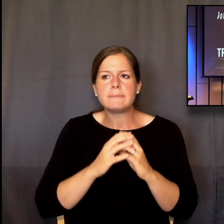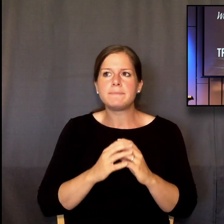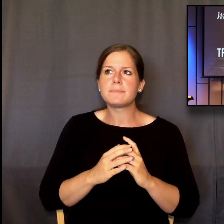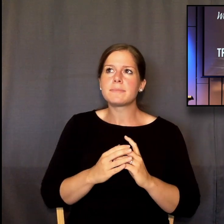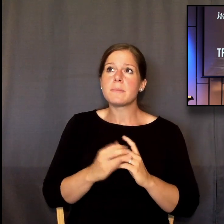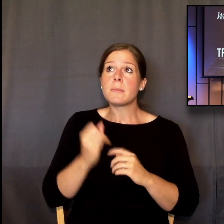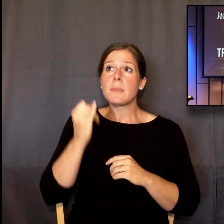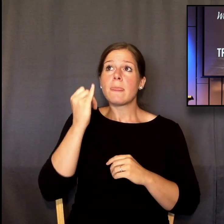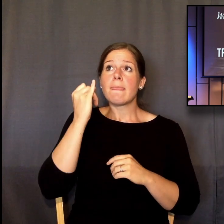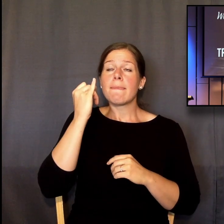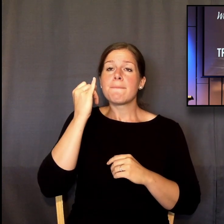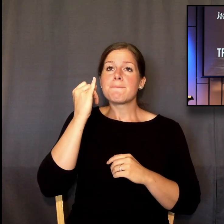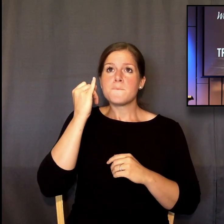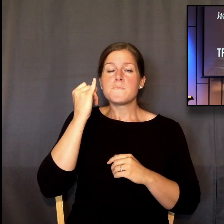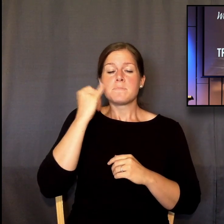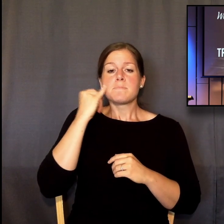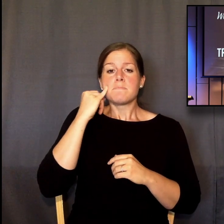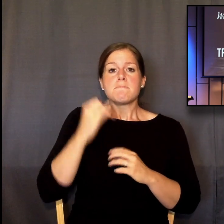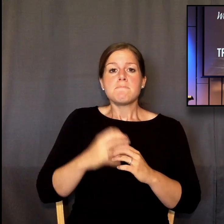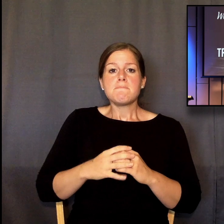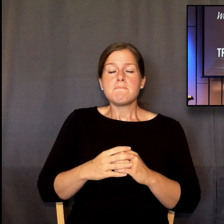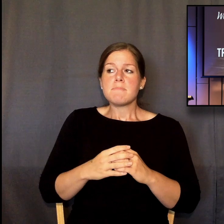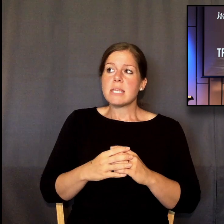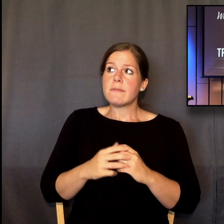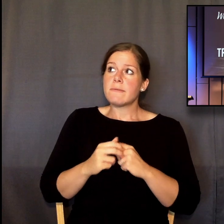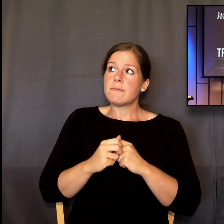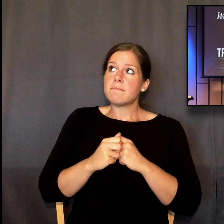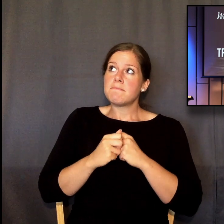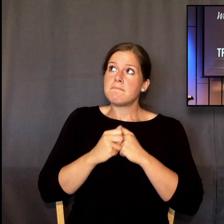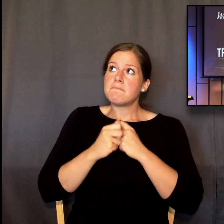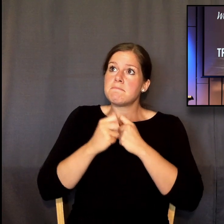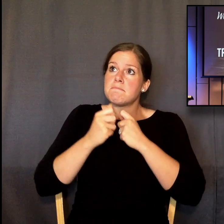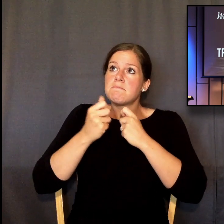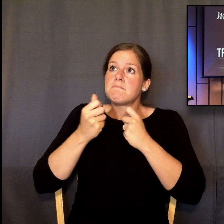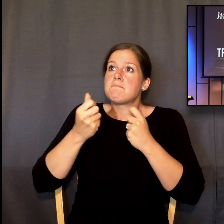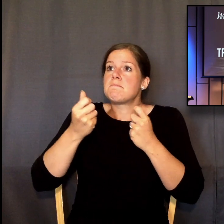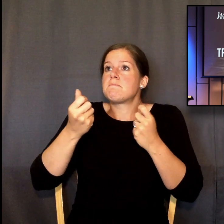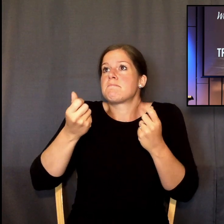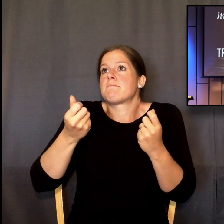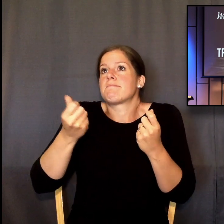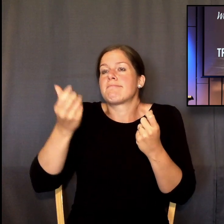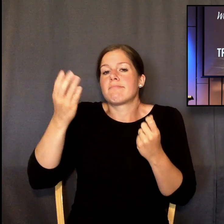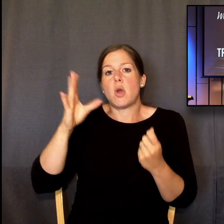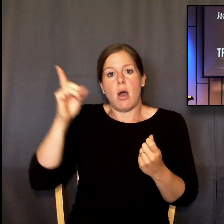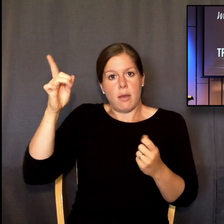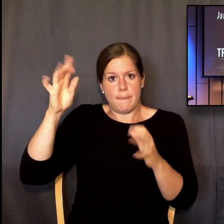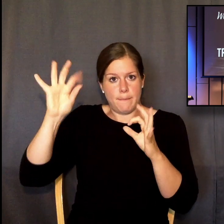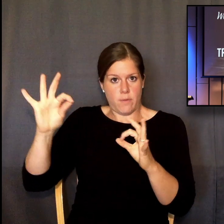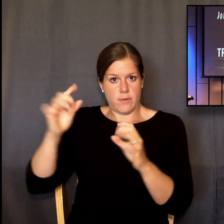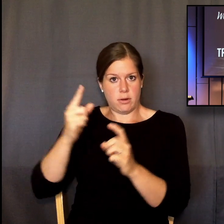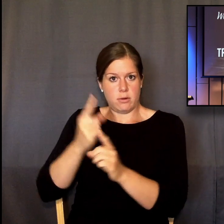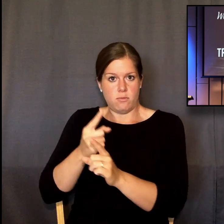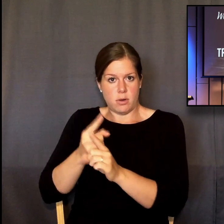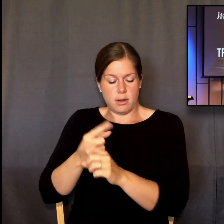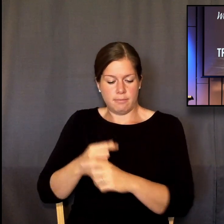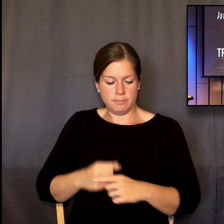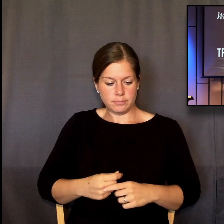means everything God is doing is not based on our incomplete knowledge, our fickle desires,